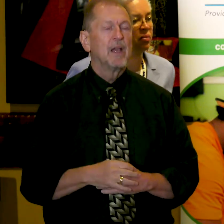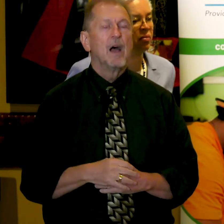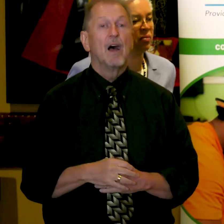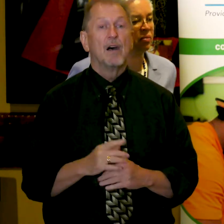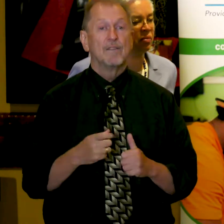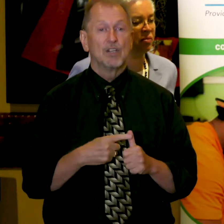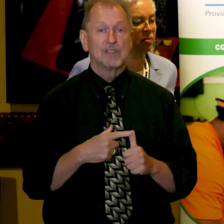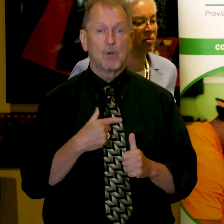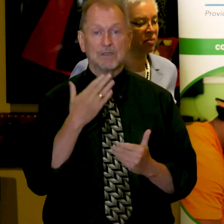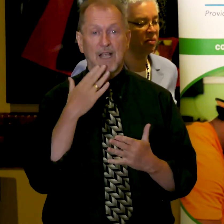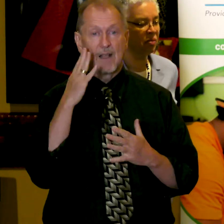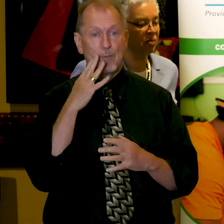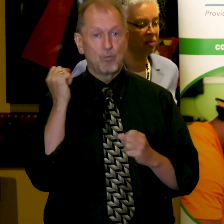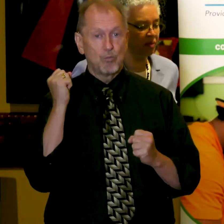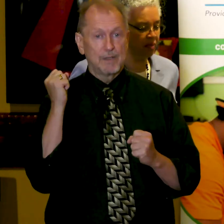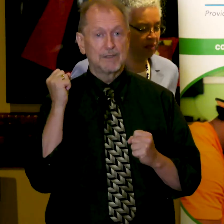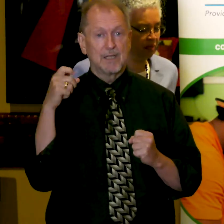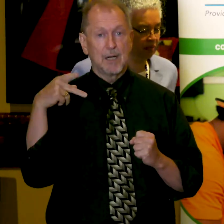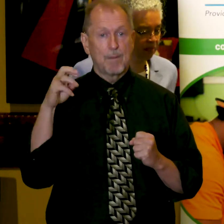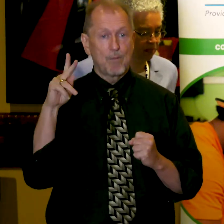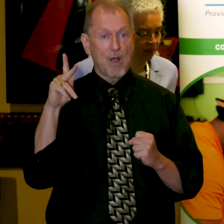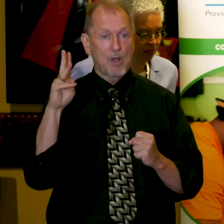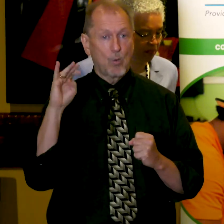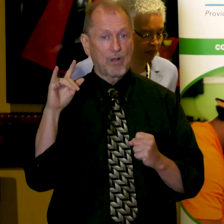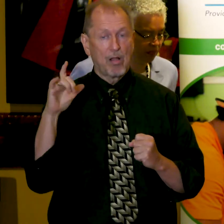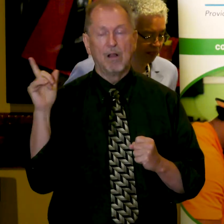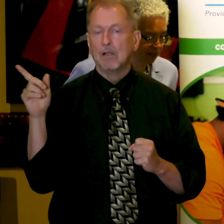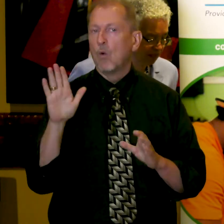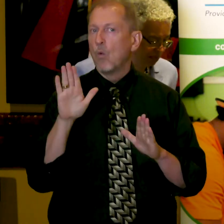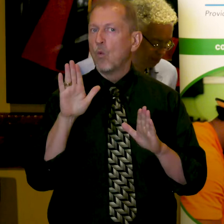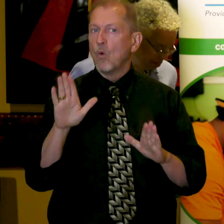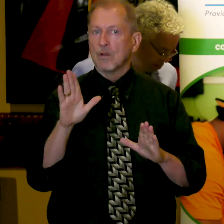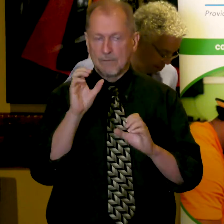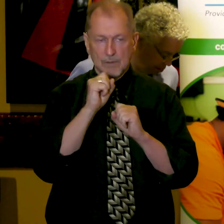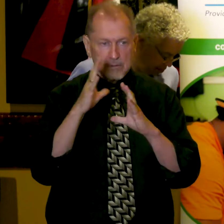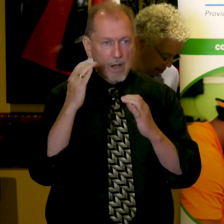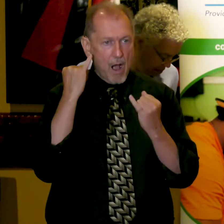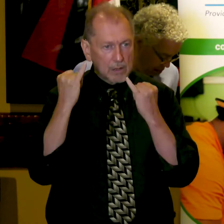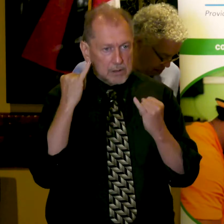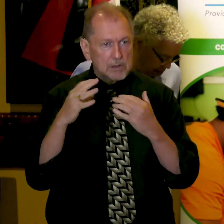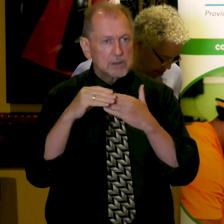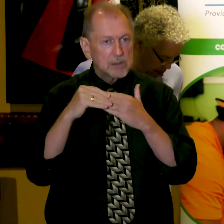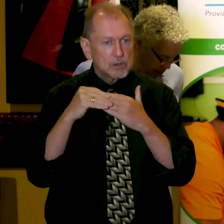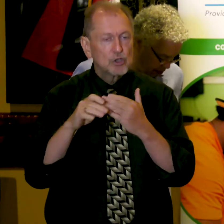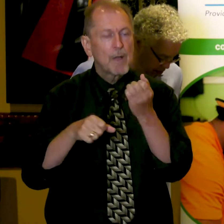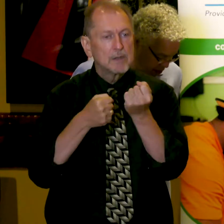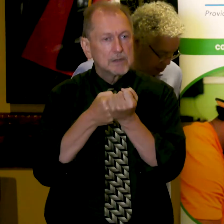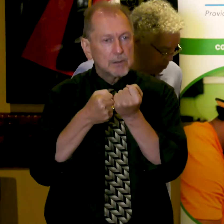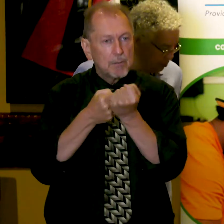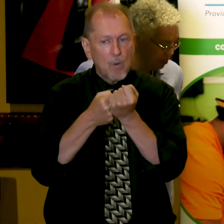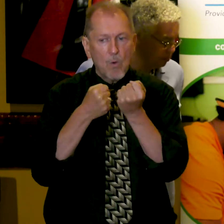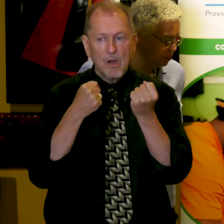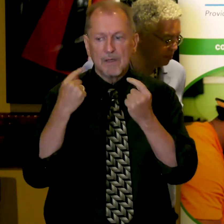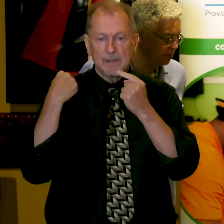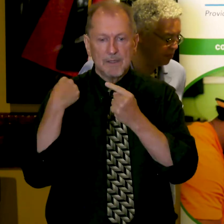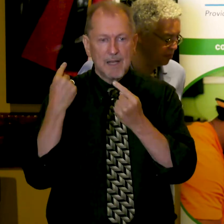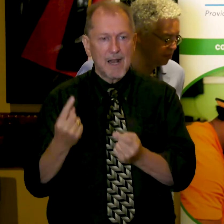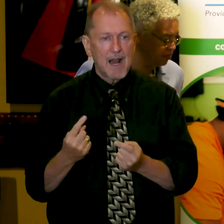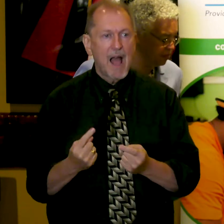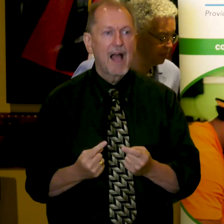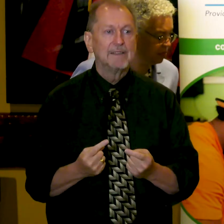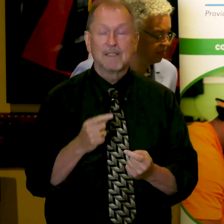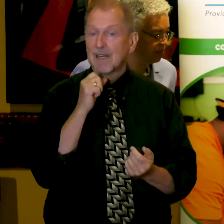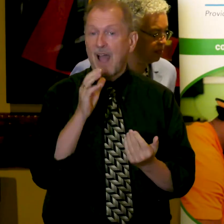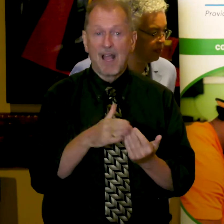Madam President, thank you for your vision, for her leadership, and most importantly, for her support over the last difficult